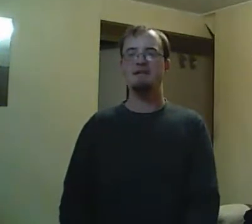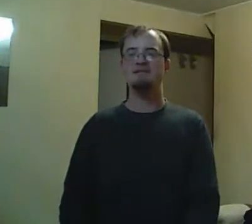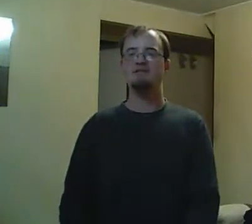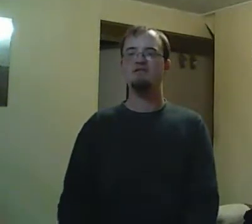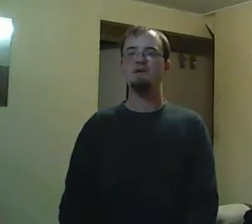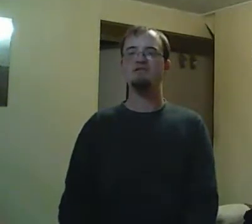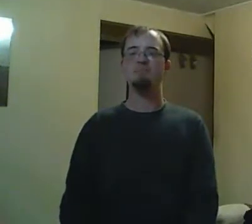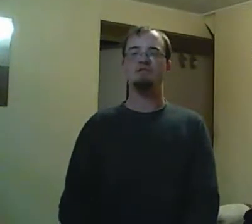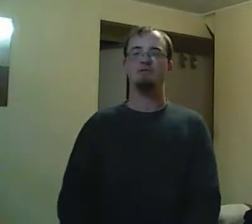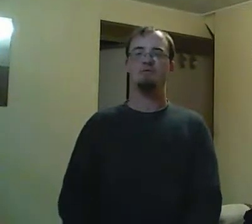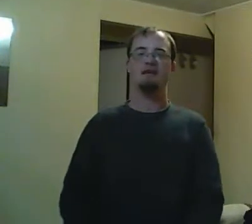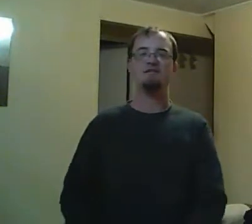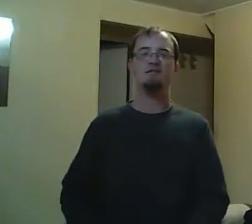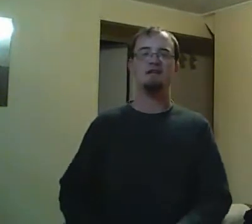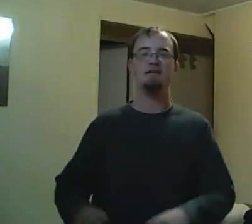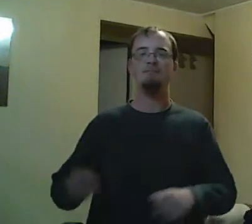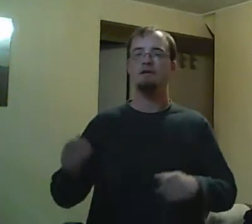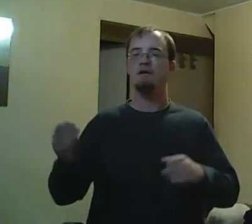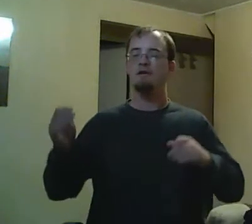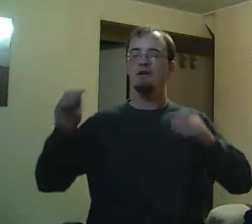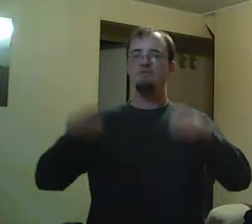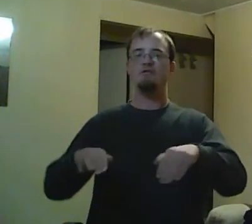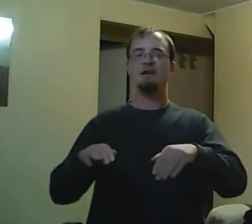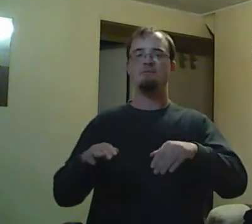I mean, Rick was upset at himself.